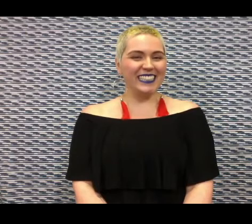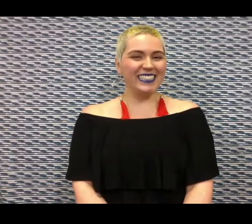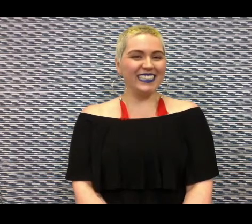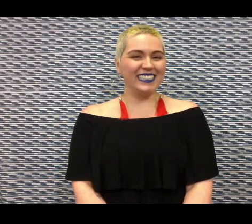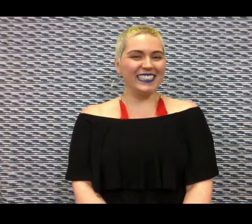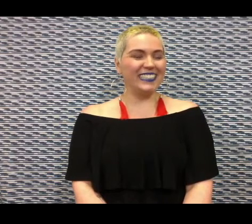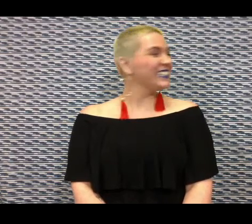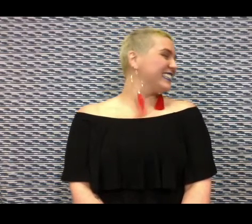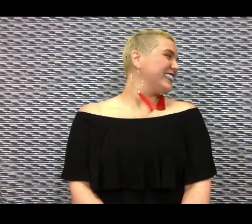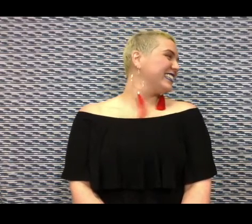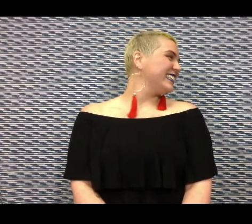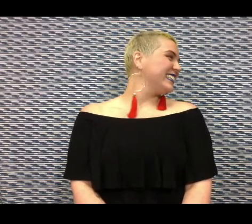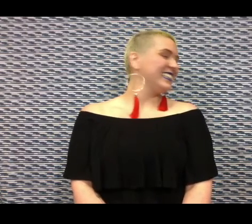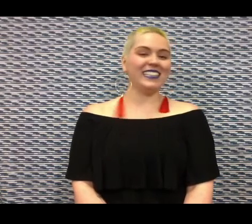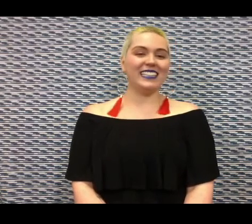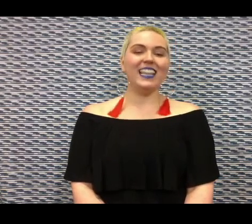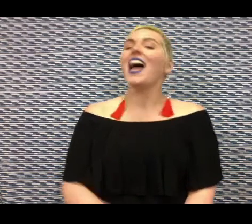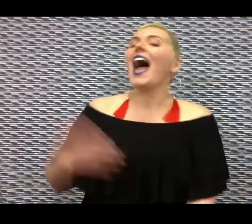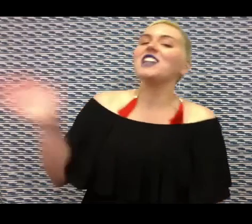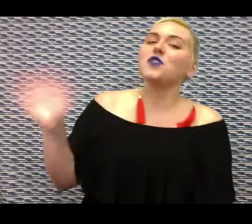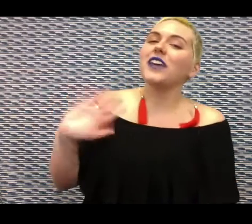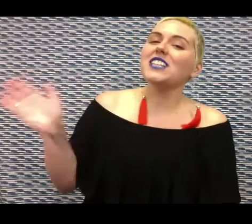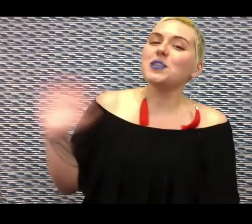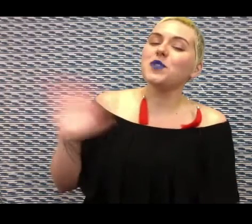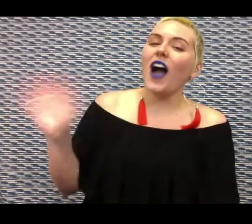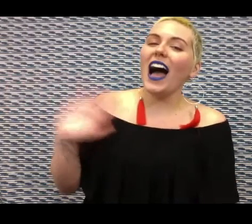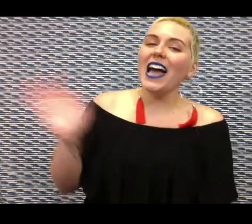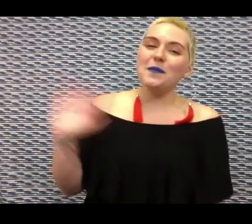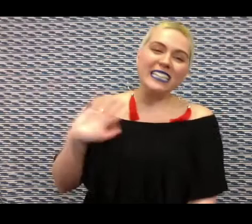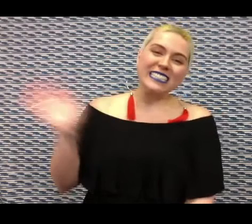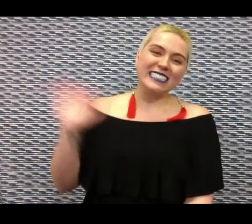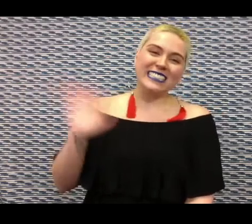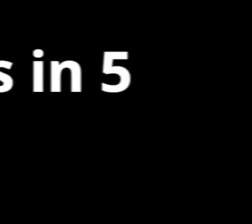watching and we'll see you next time on Humans in 5. And don't forget to subscribe!